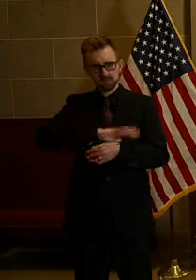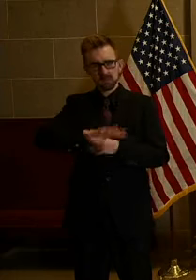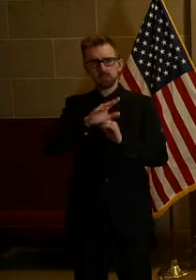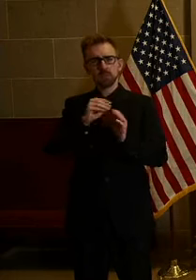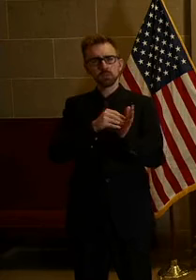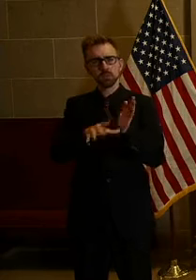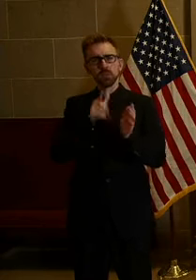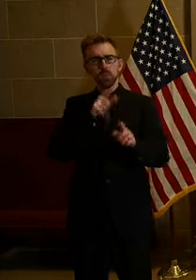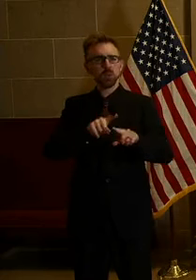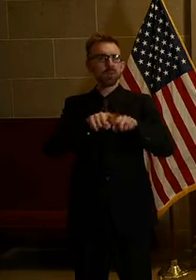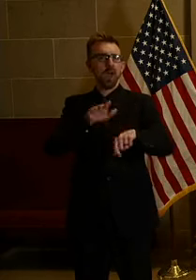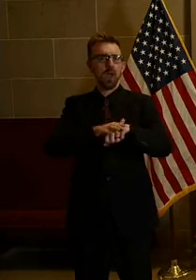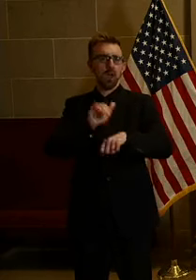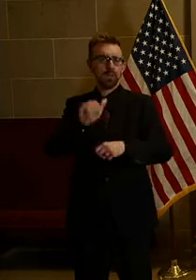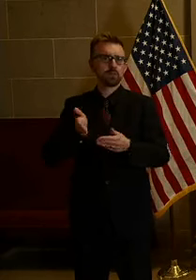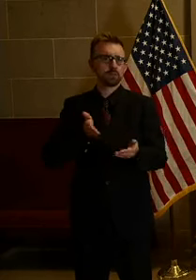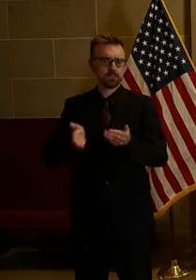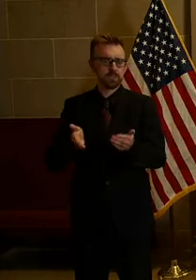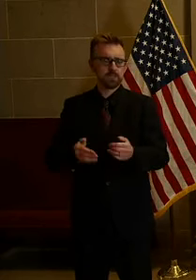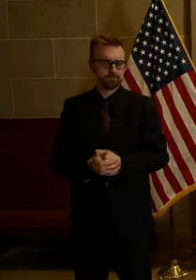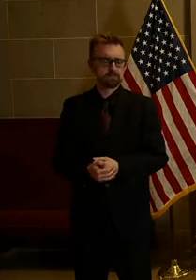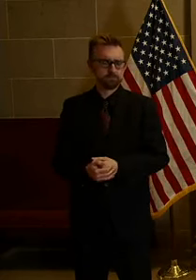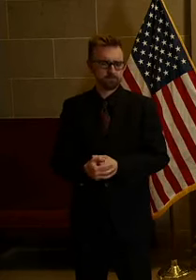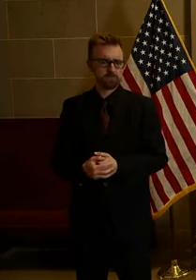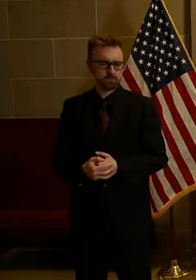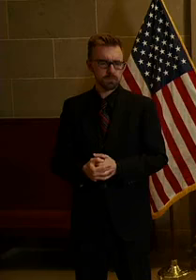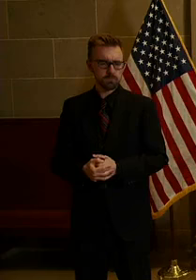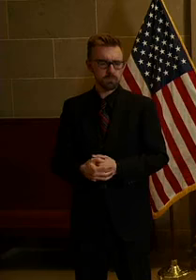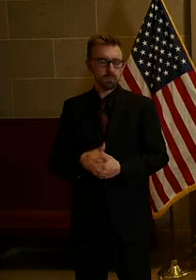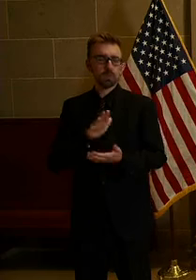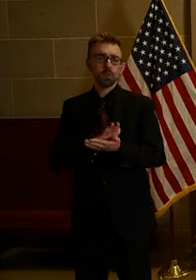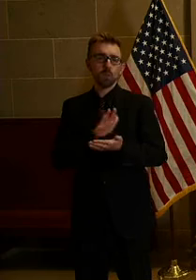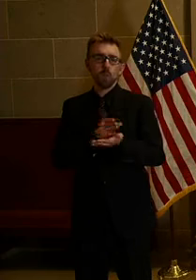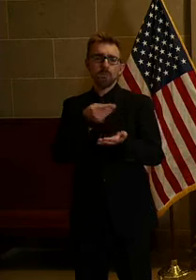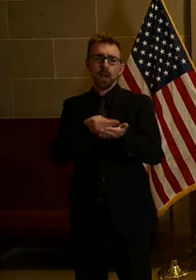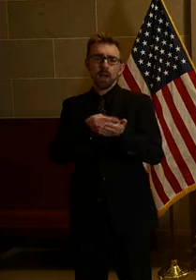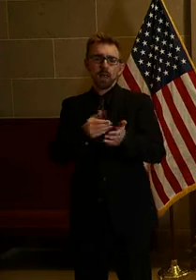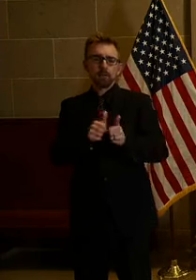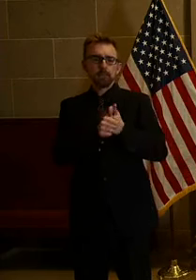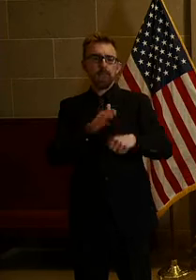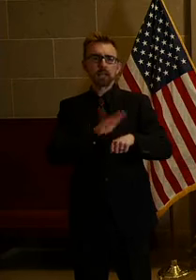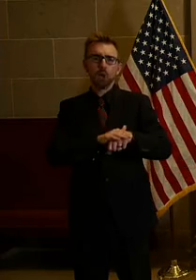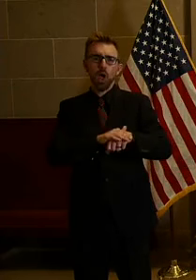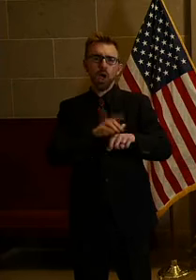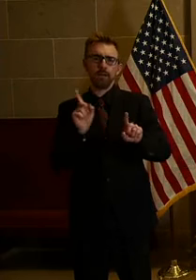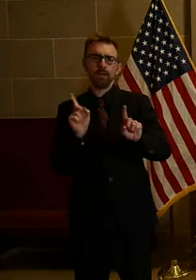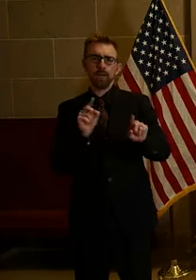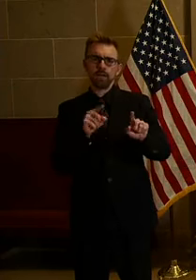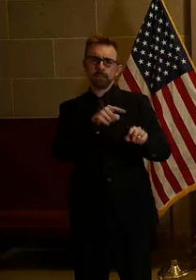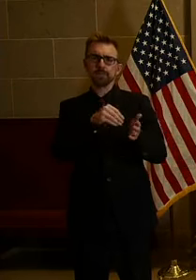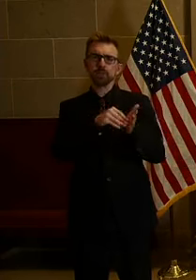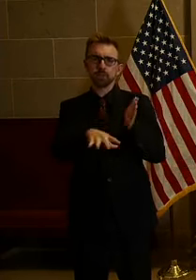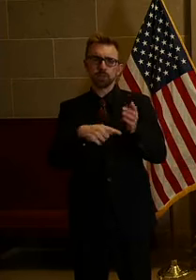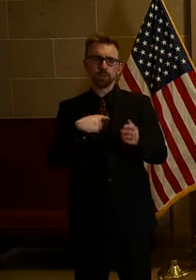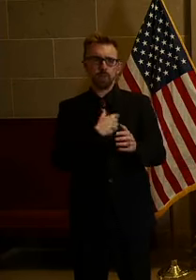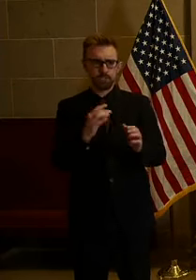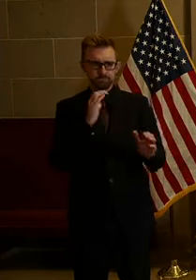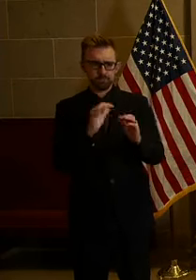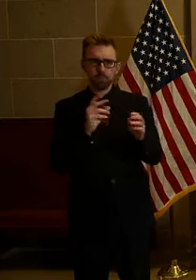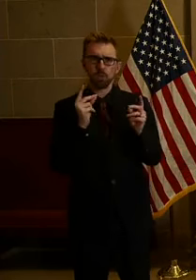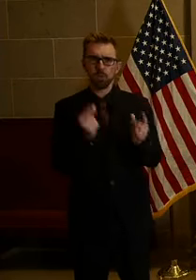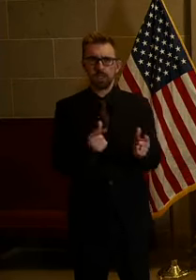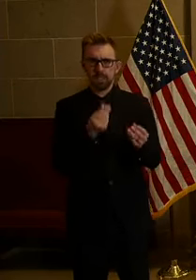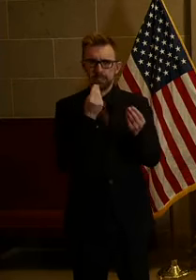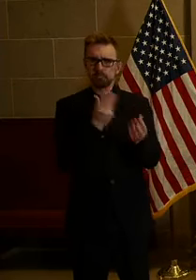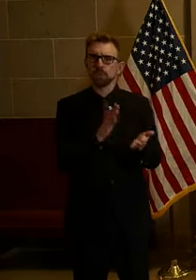on them each day. As school funding is based on student attendance, we communicated quickly with our school